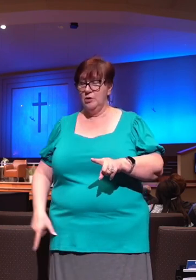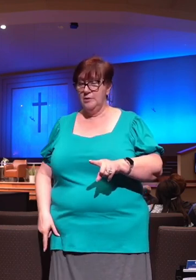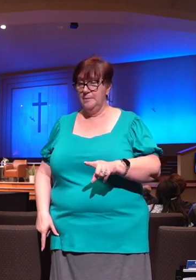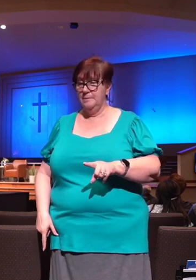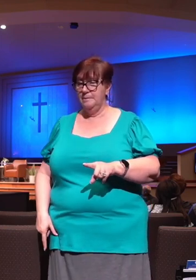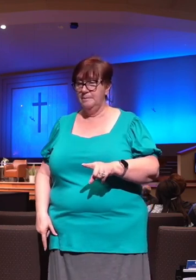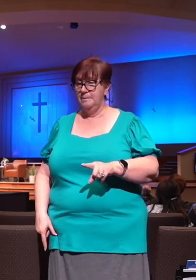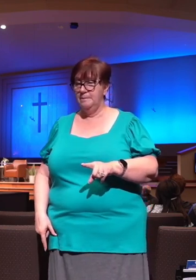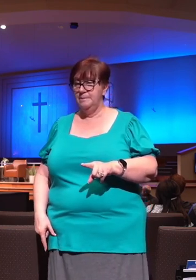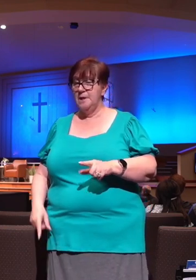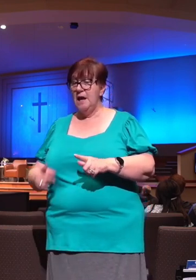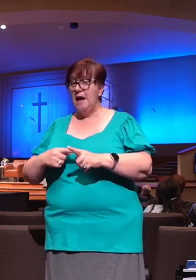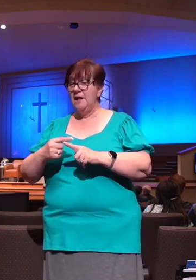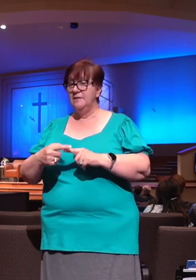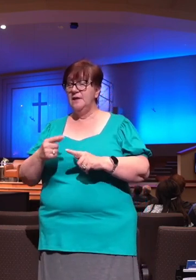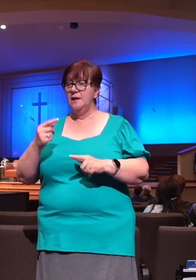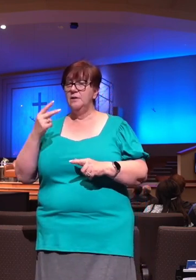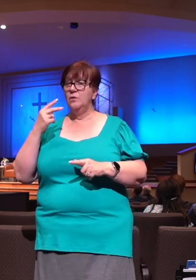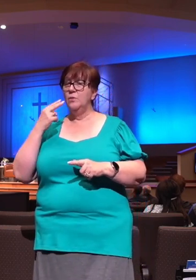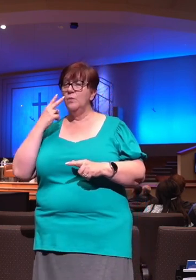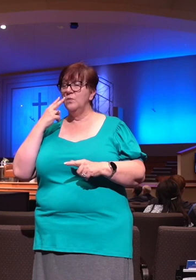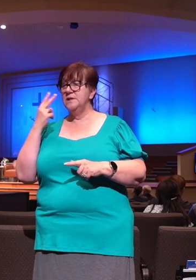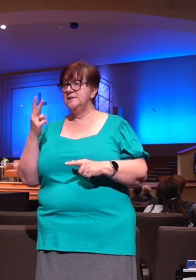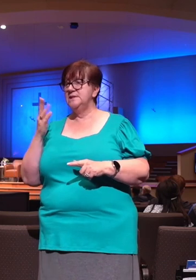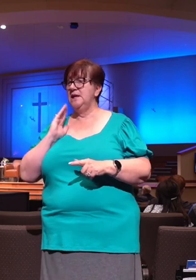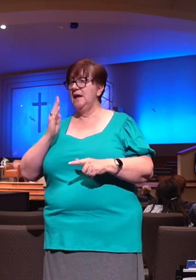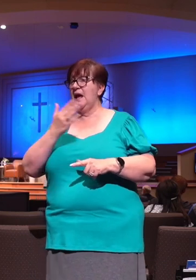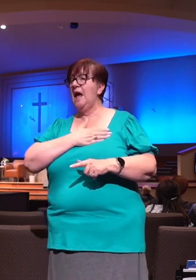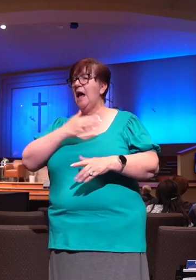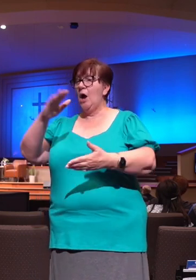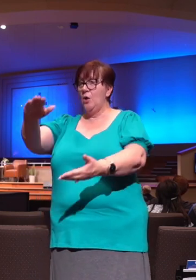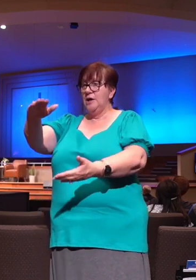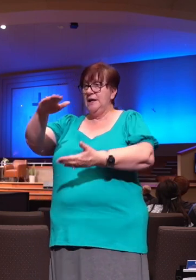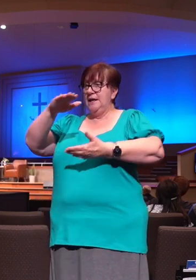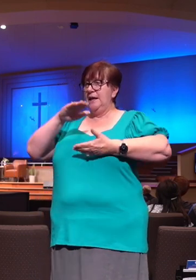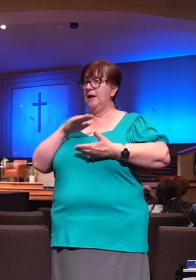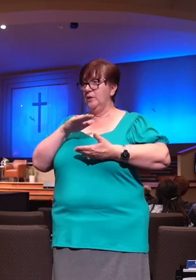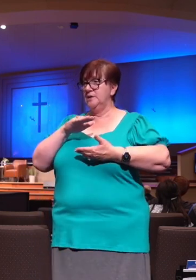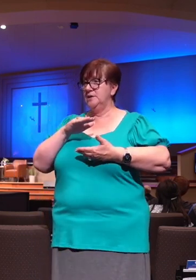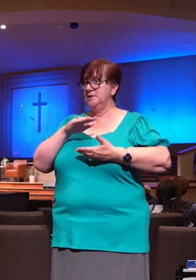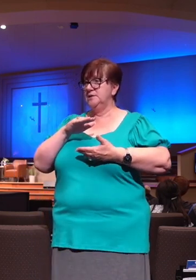read this in verse number six. Yea, I have a godly heritage.